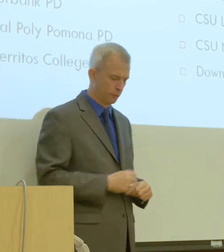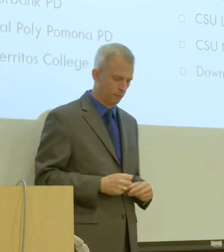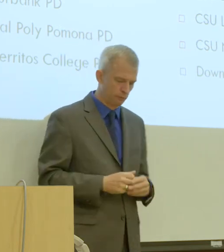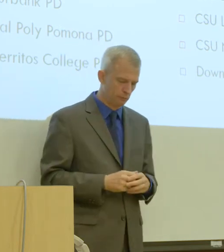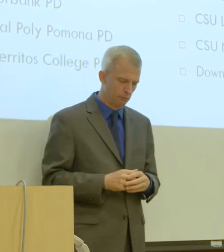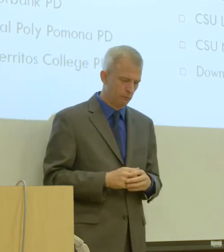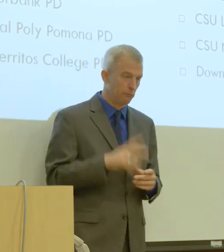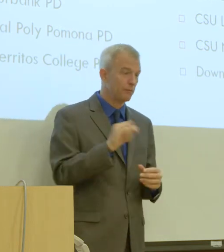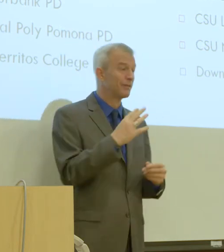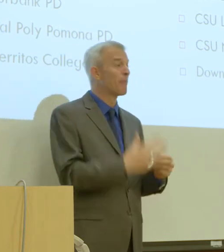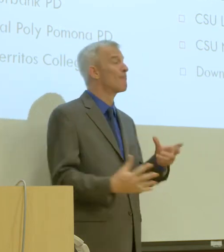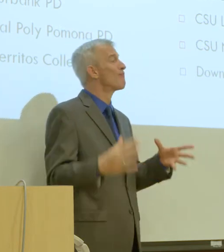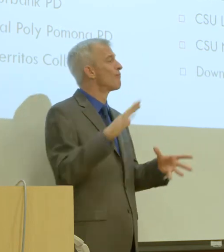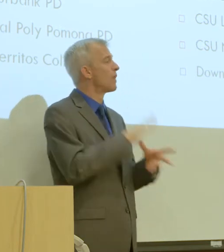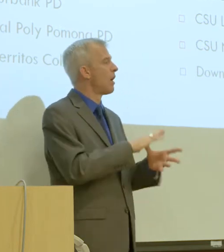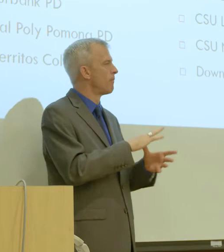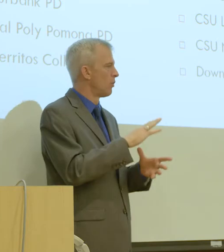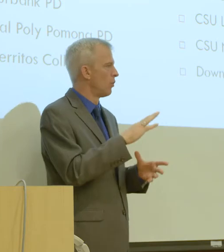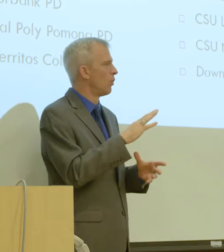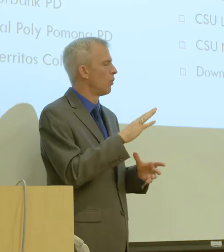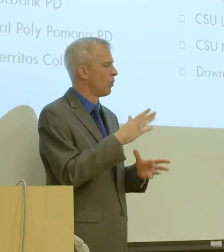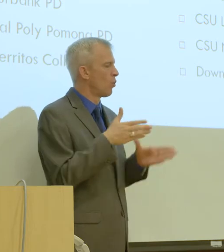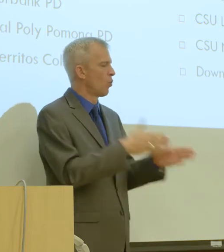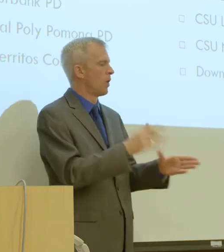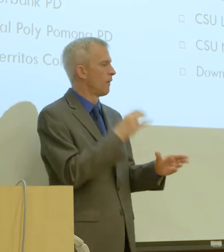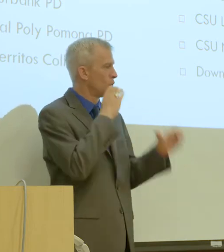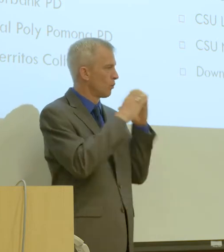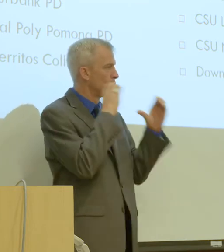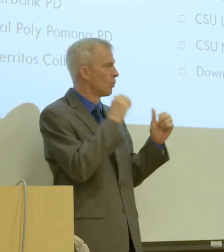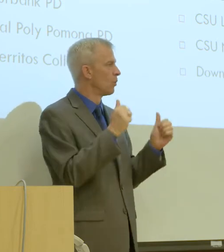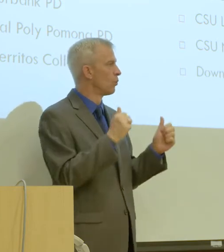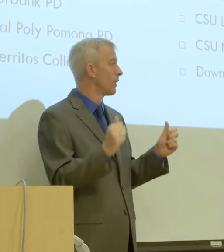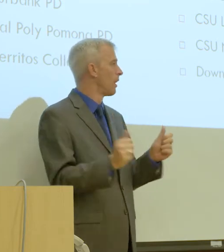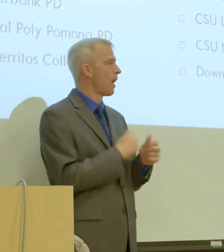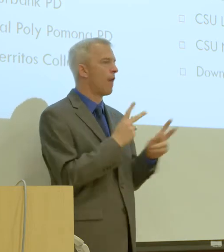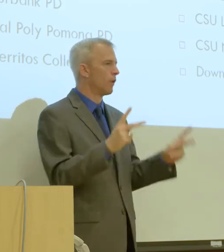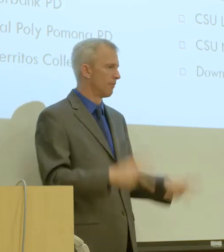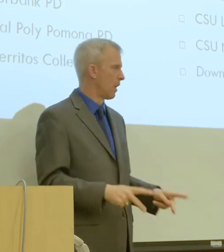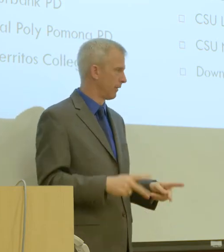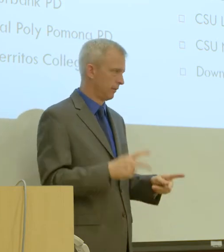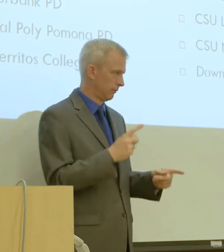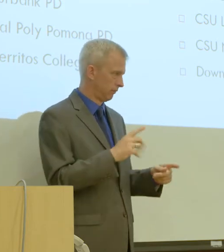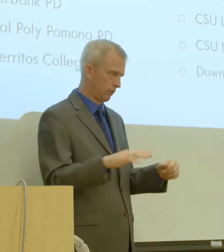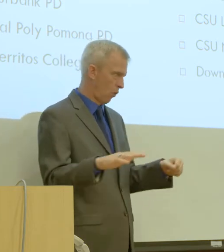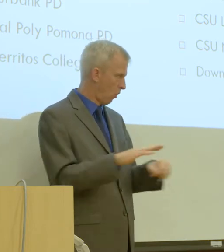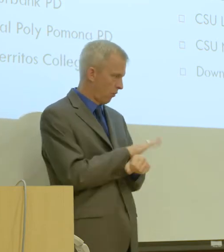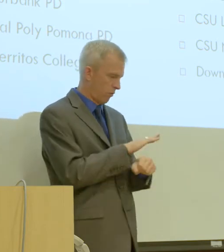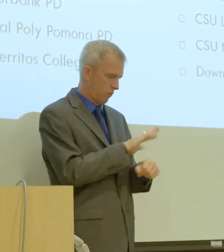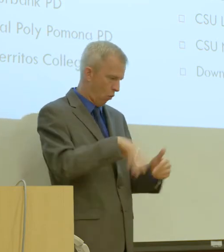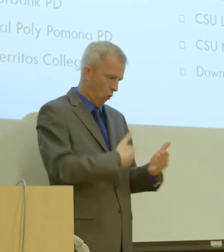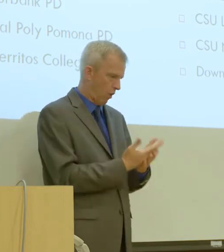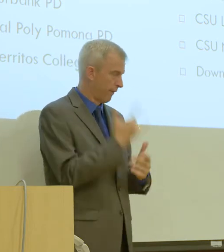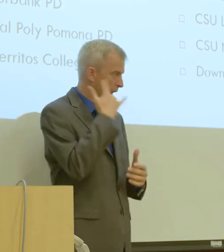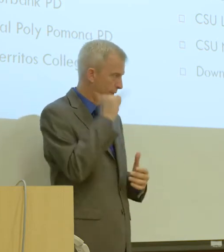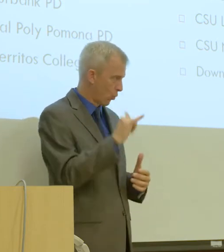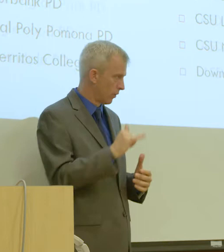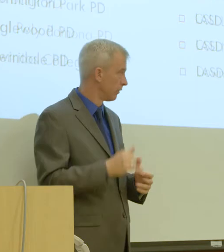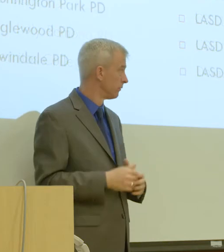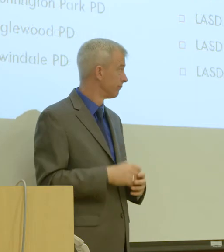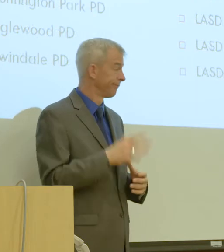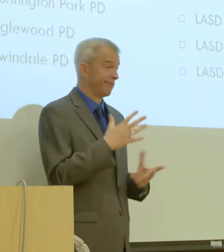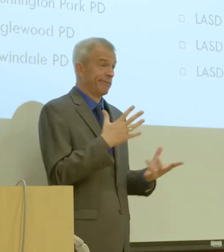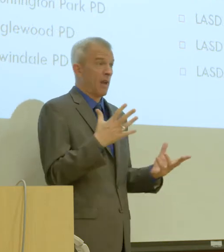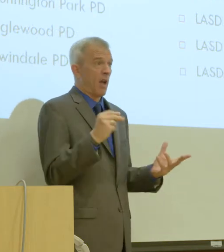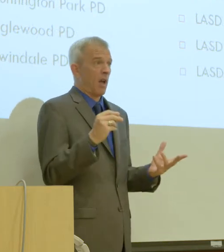primary means of communication with everyone up and down the state. And it has become synonymous with our daily